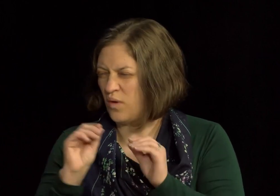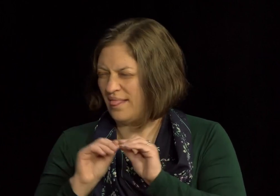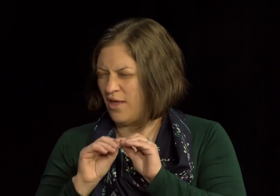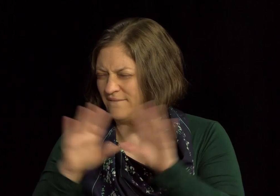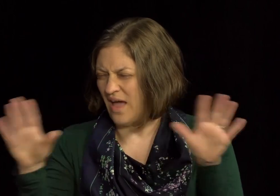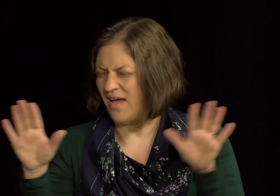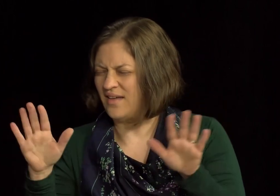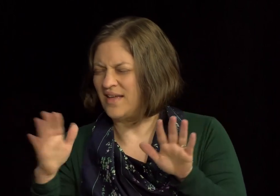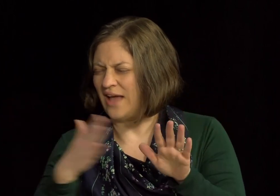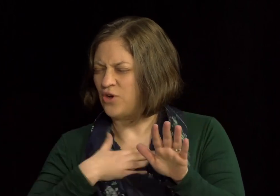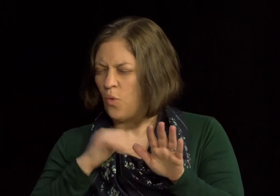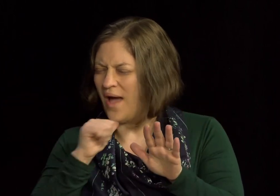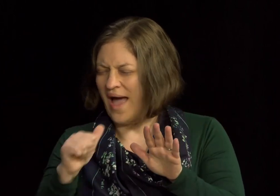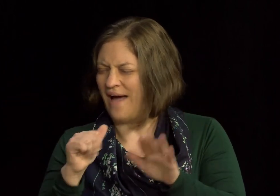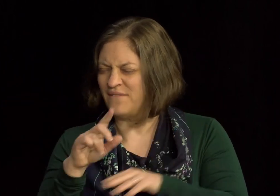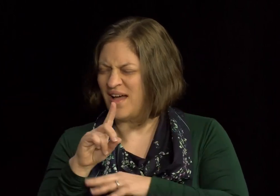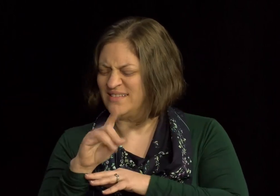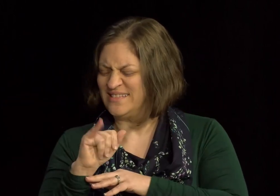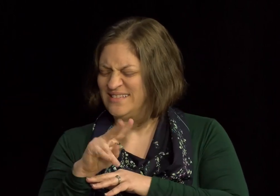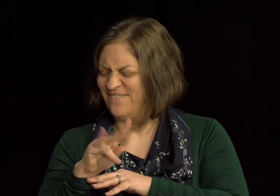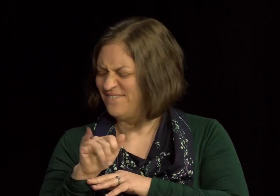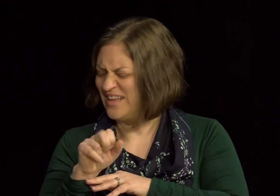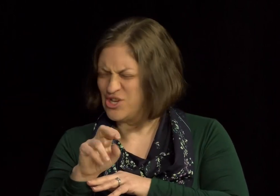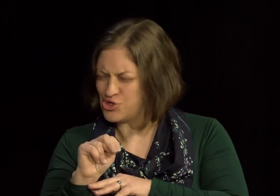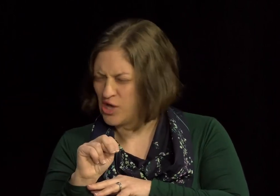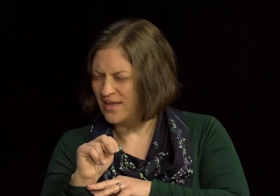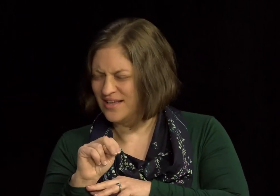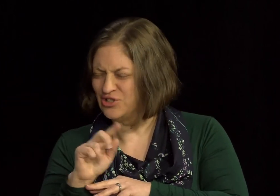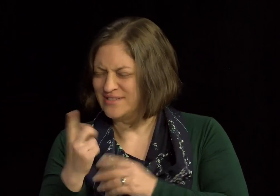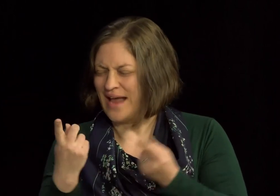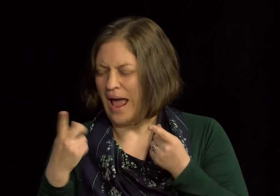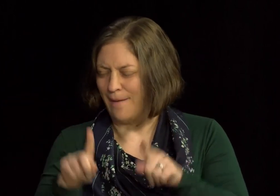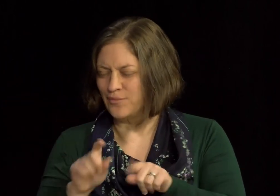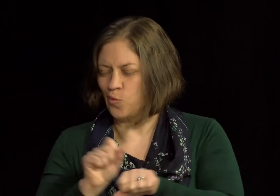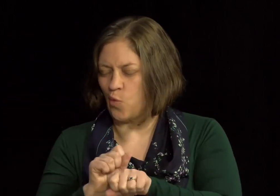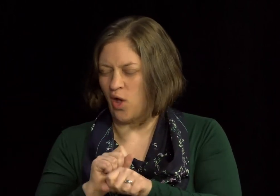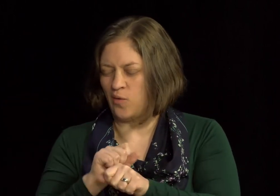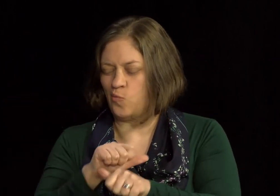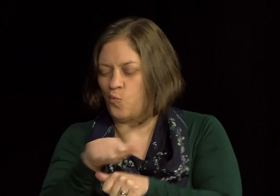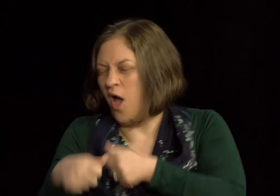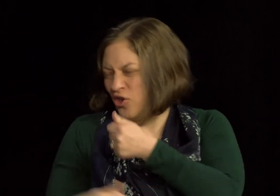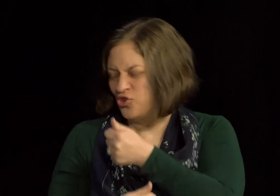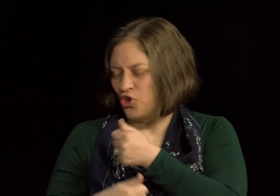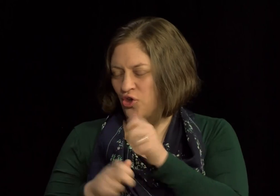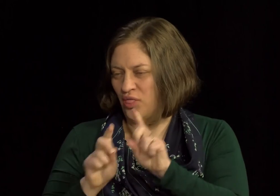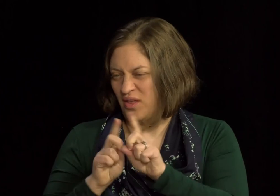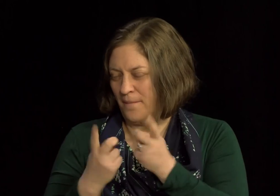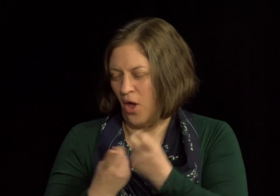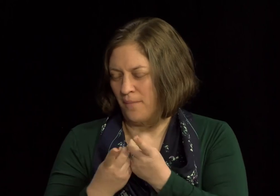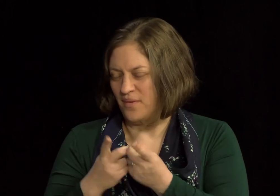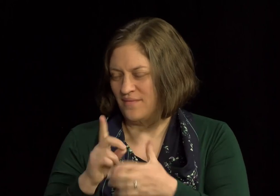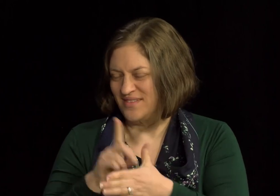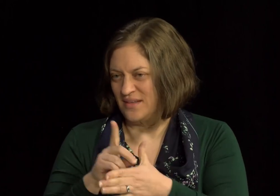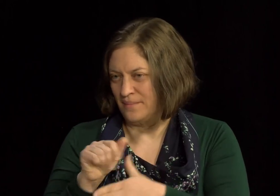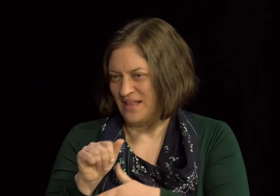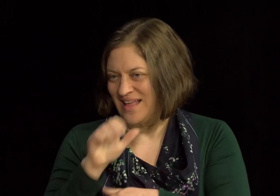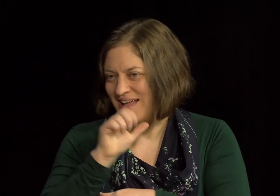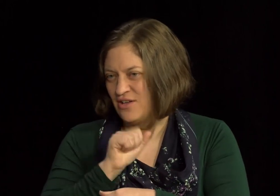Sure, and I just want to clarify before we start that it's not a division per se. We work under the Department of